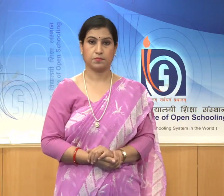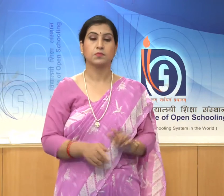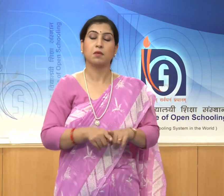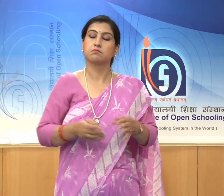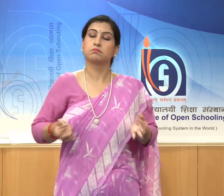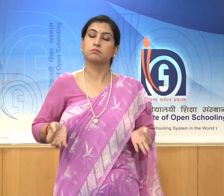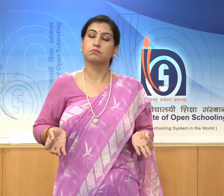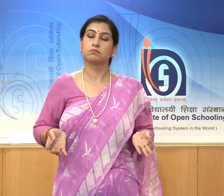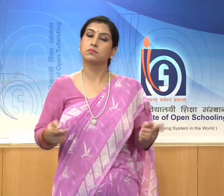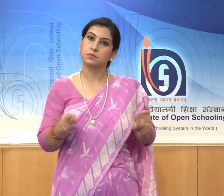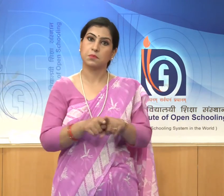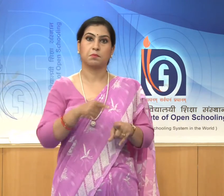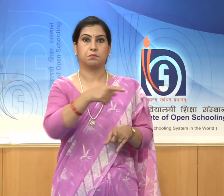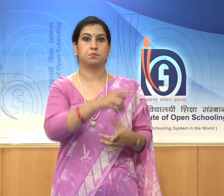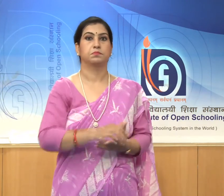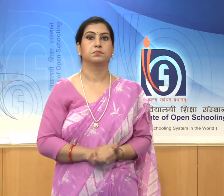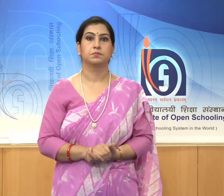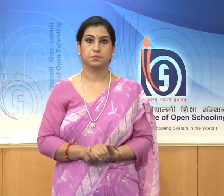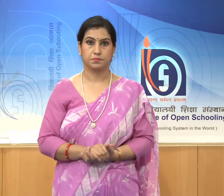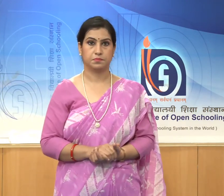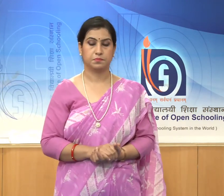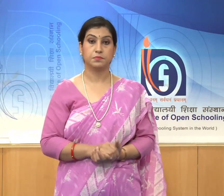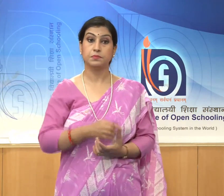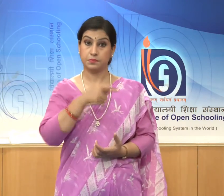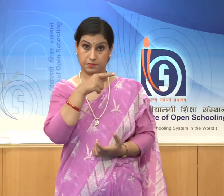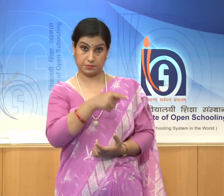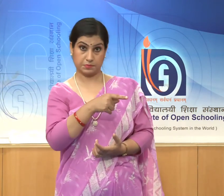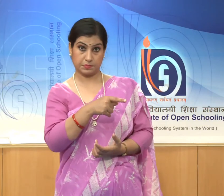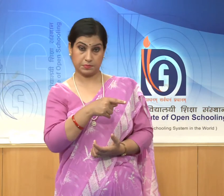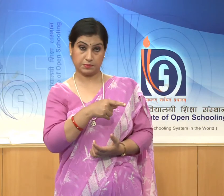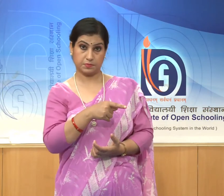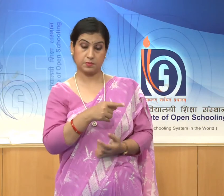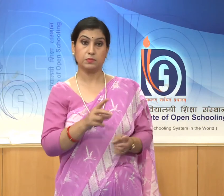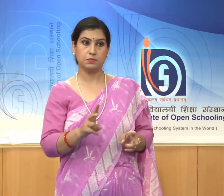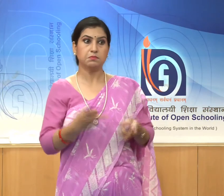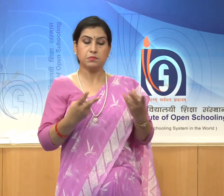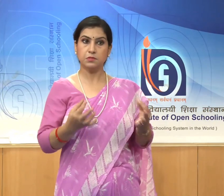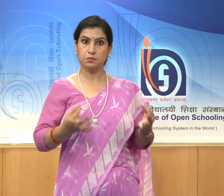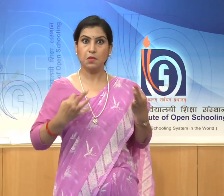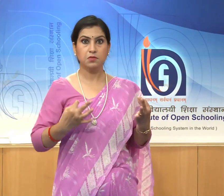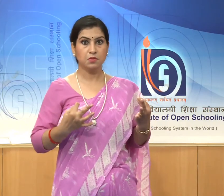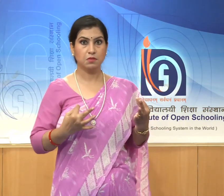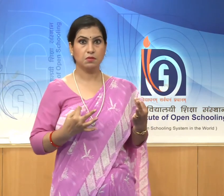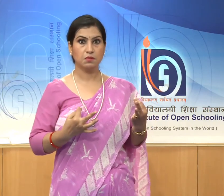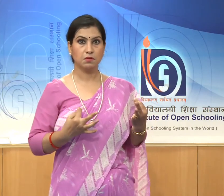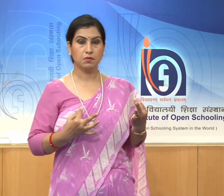meditation. This is a distinctly Pallava